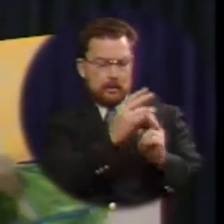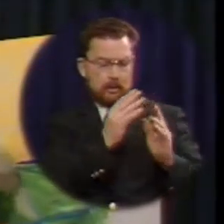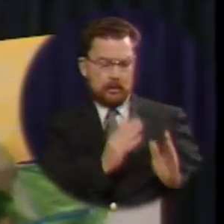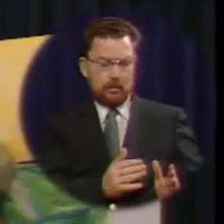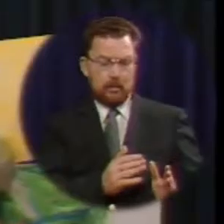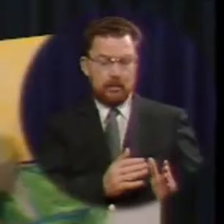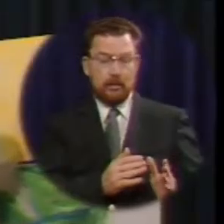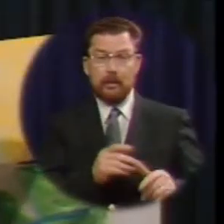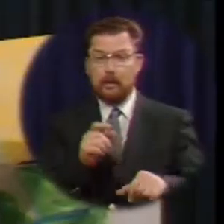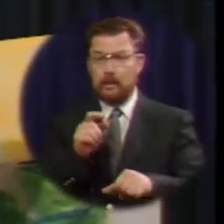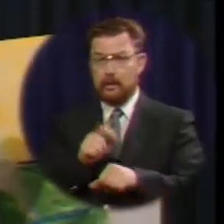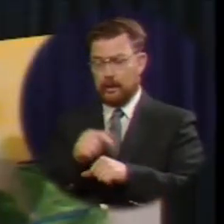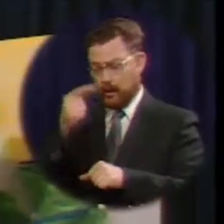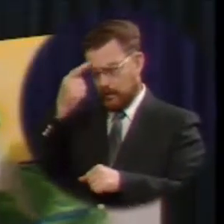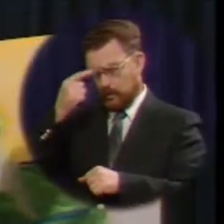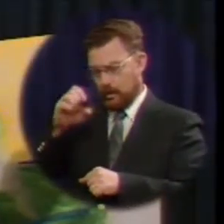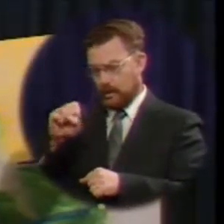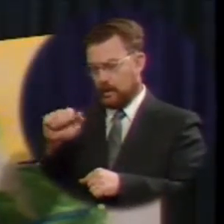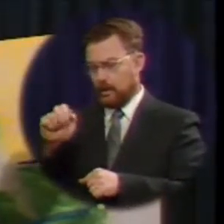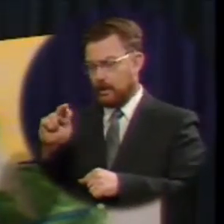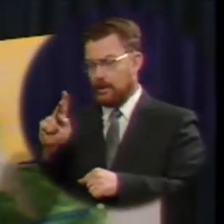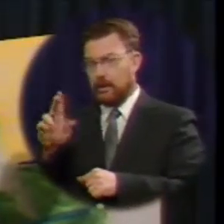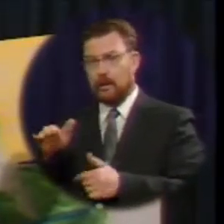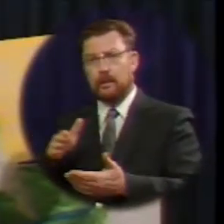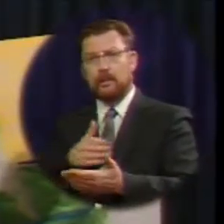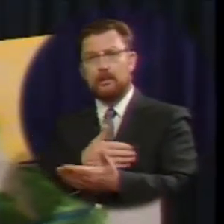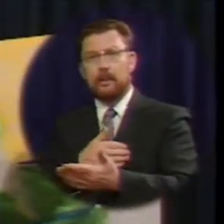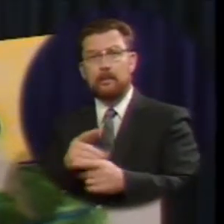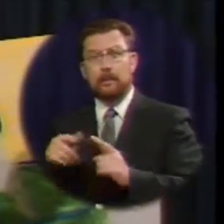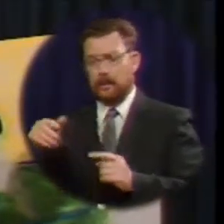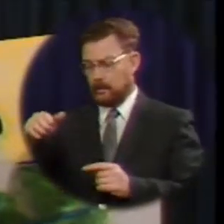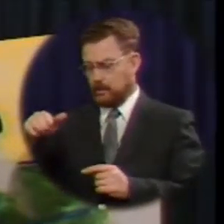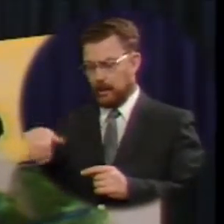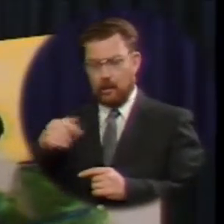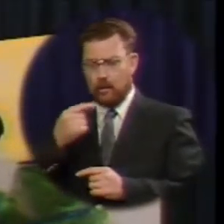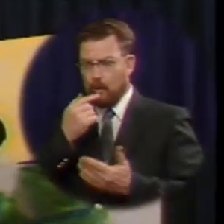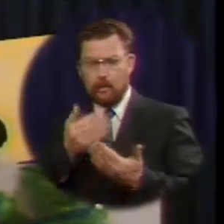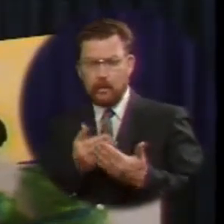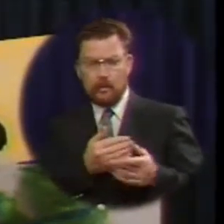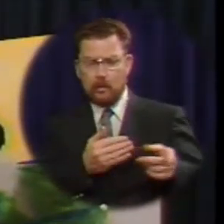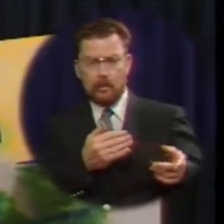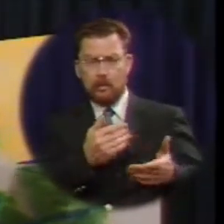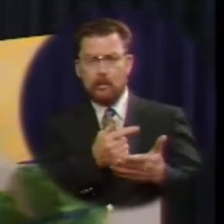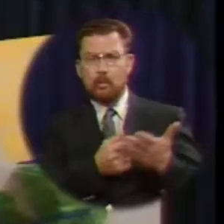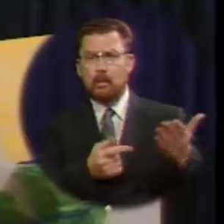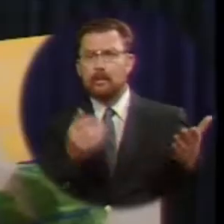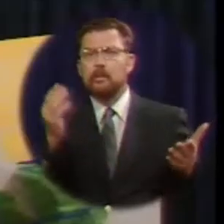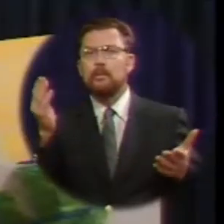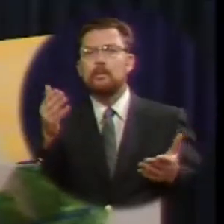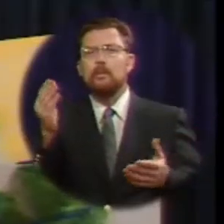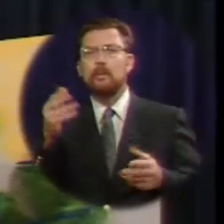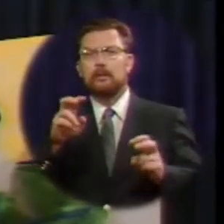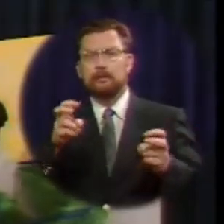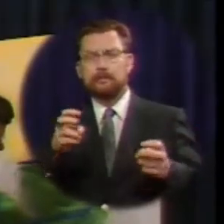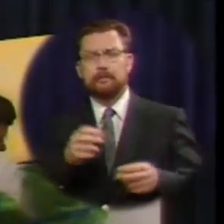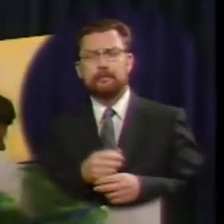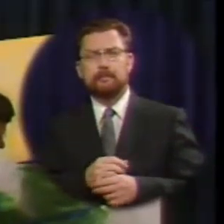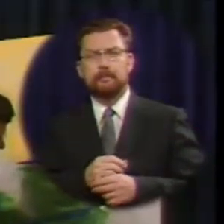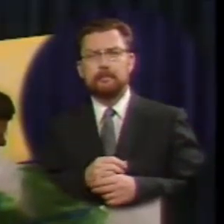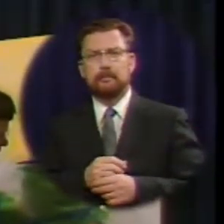came for Sankey to sing but he had not been told beforehand what the subject would be Moody turned